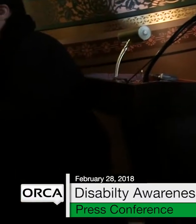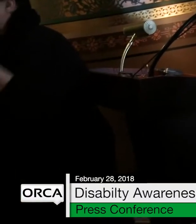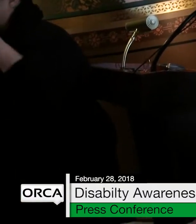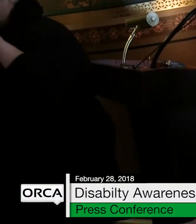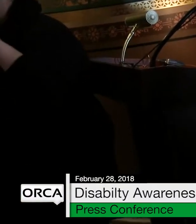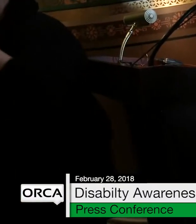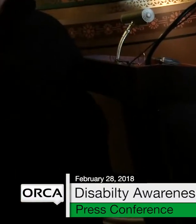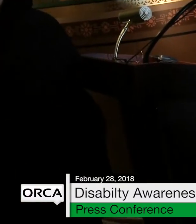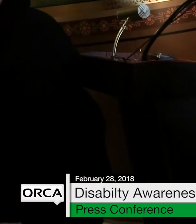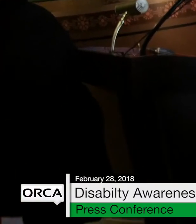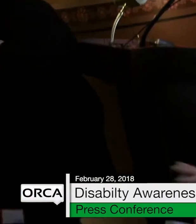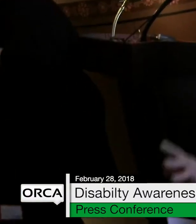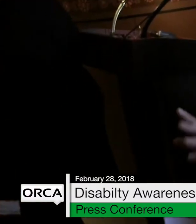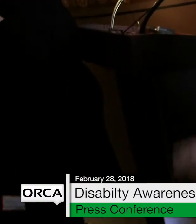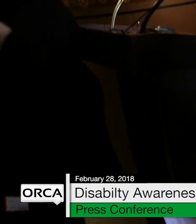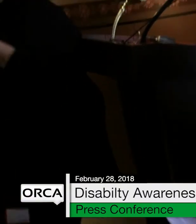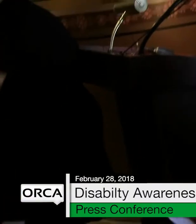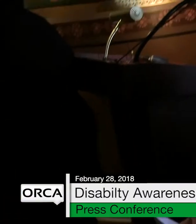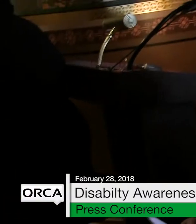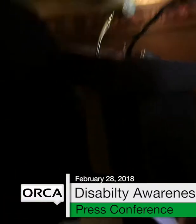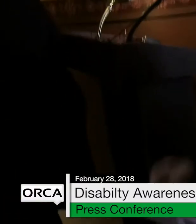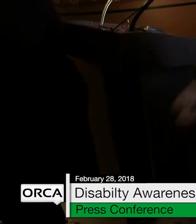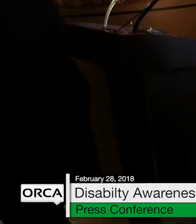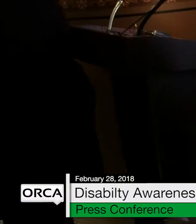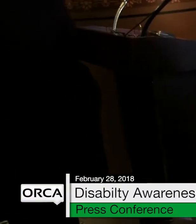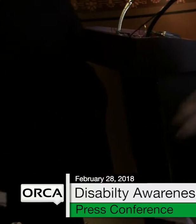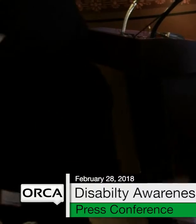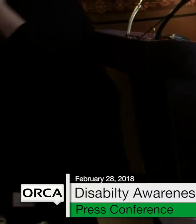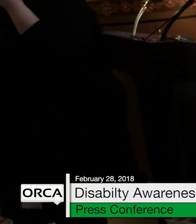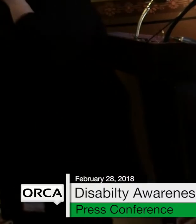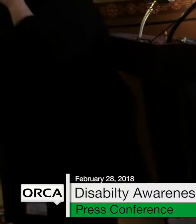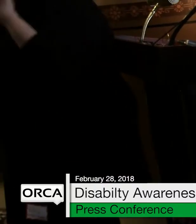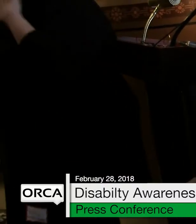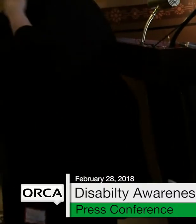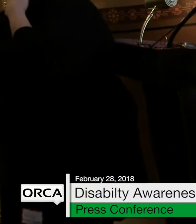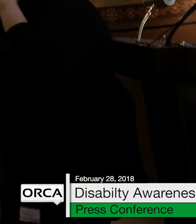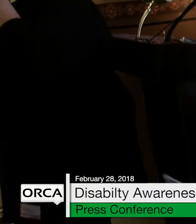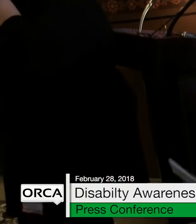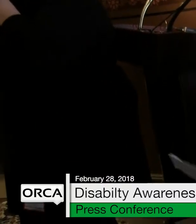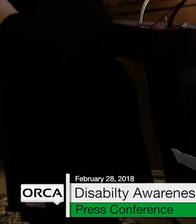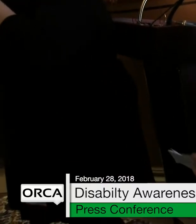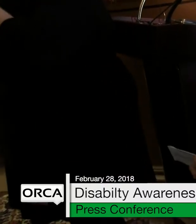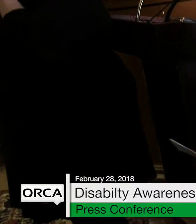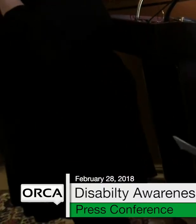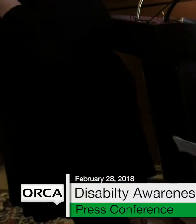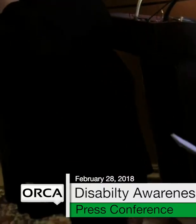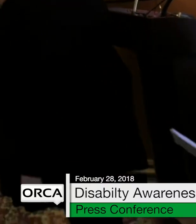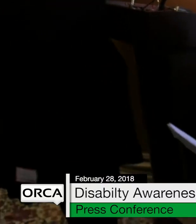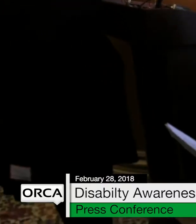Her voice has taken a trip out of state, and she's going to follow it tomorrow morning.